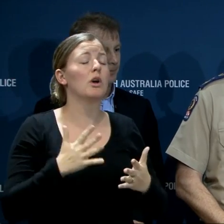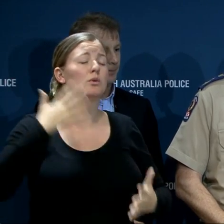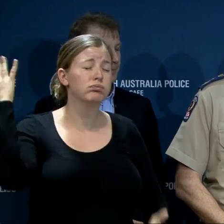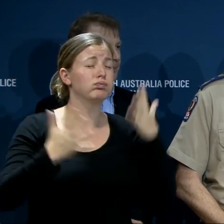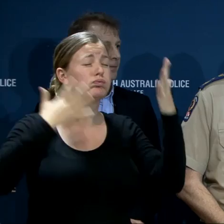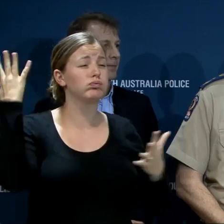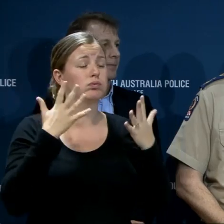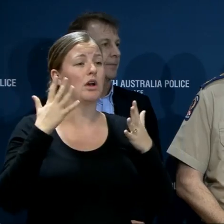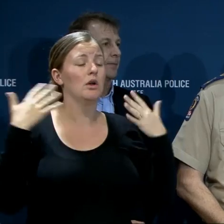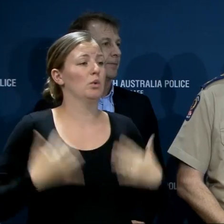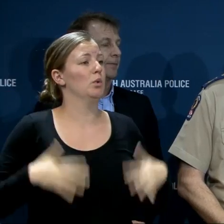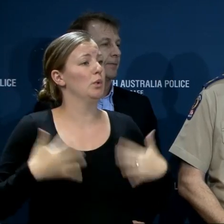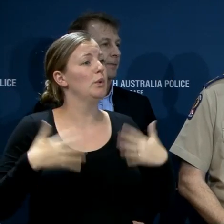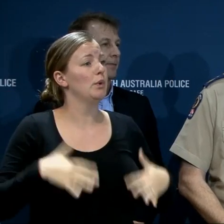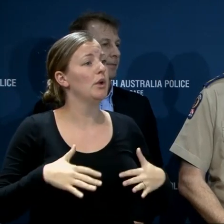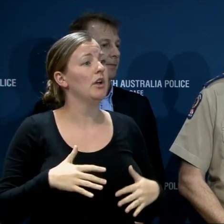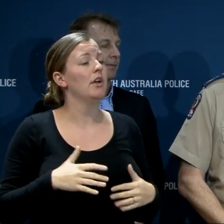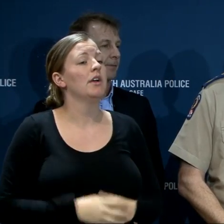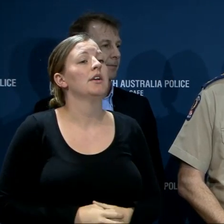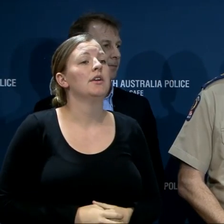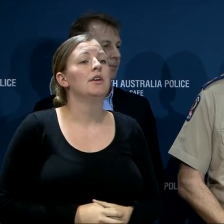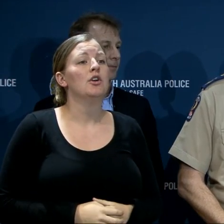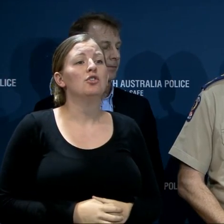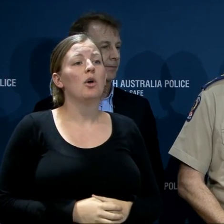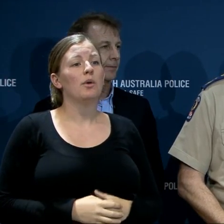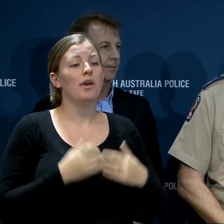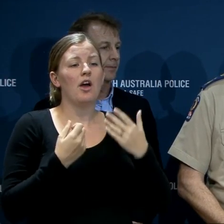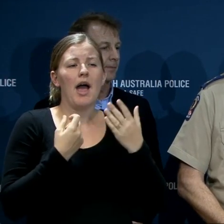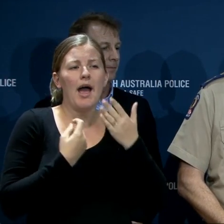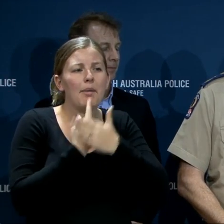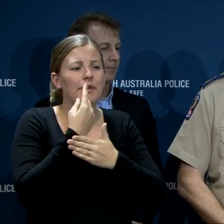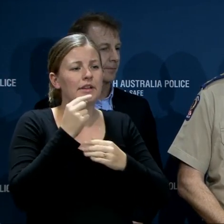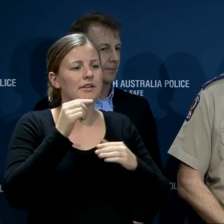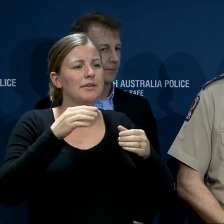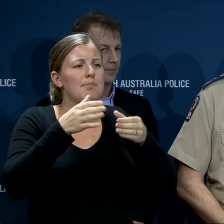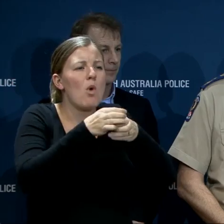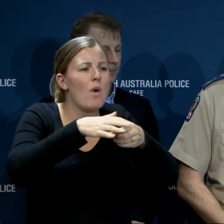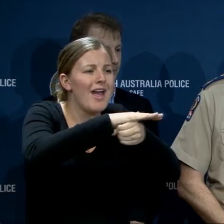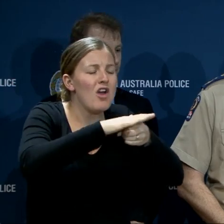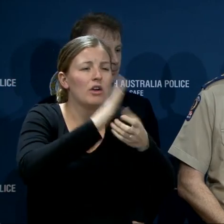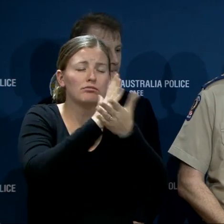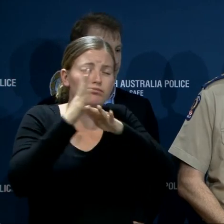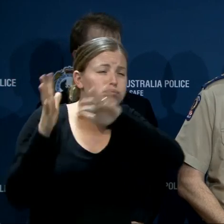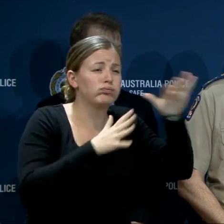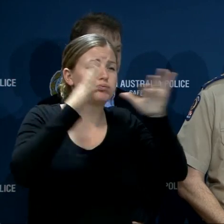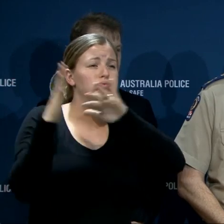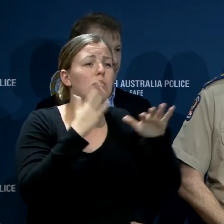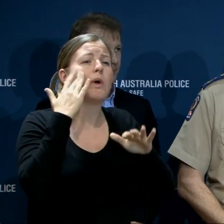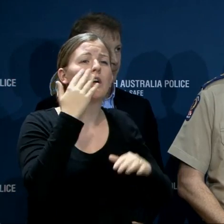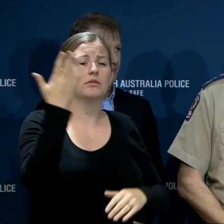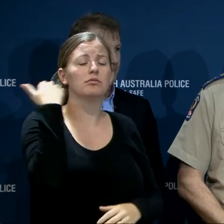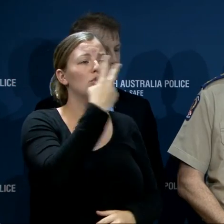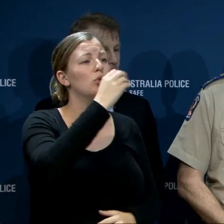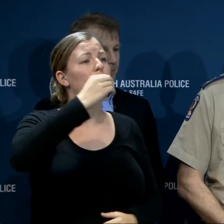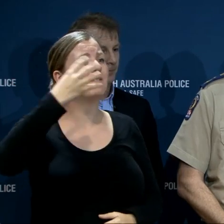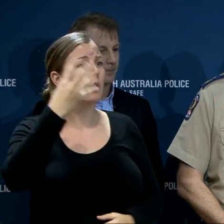Having said that damaging winds have been experienced in smaller and confined locations. In 2014